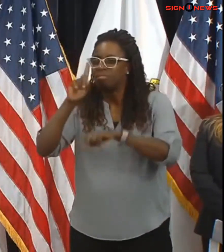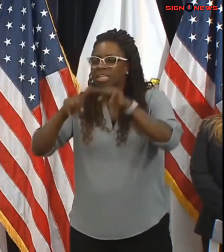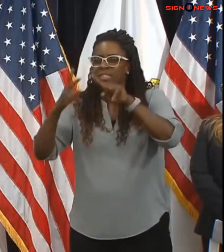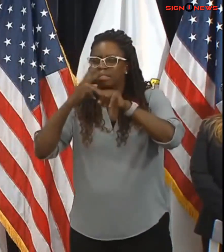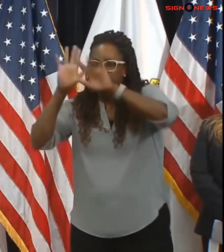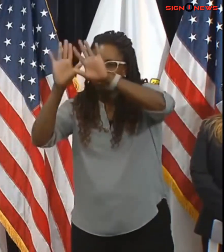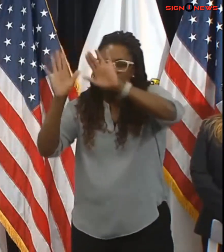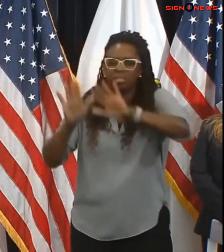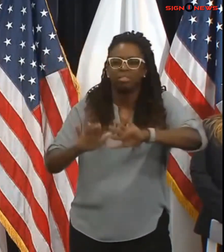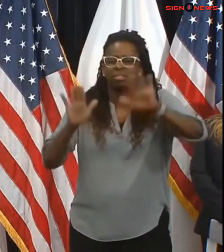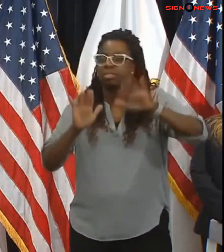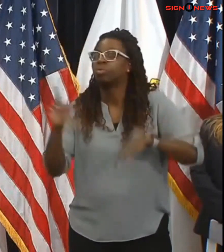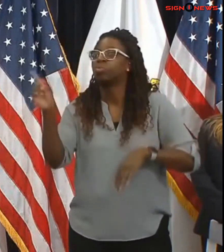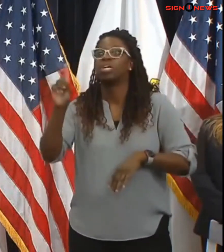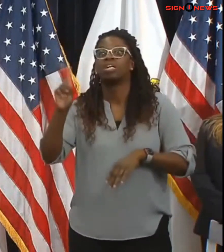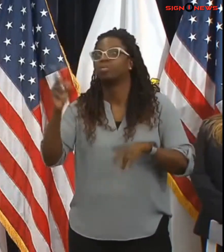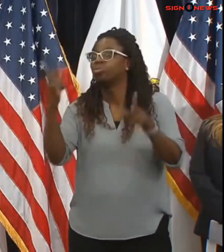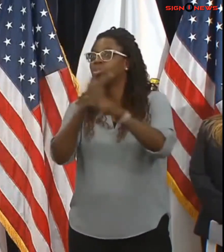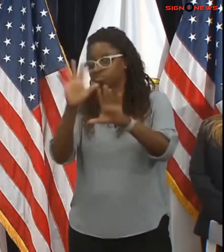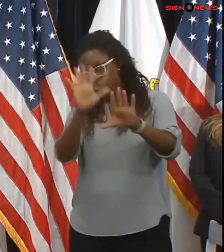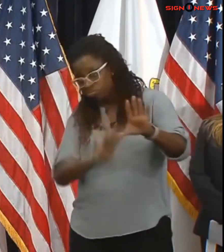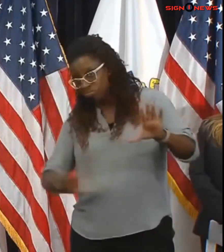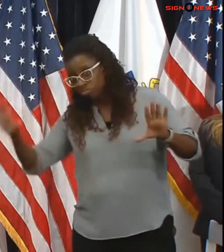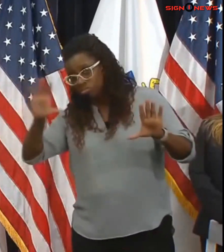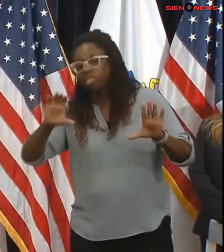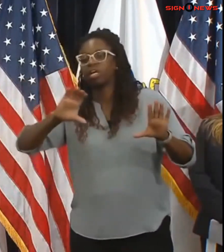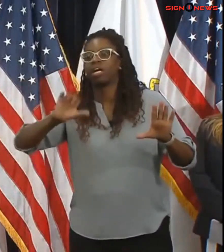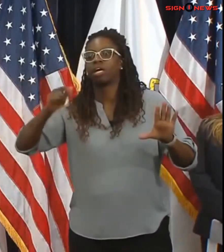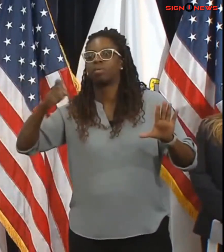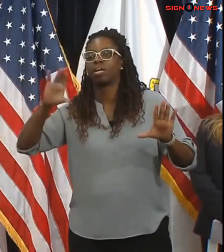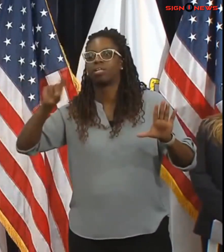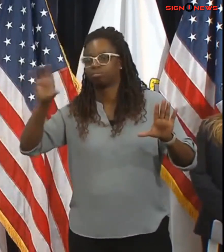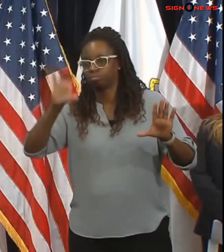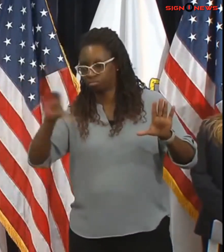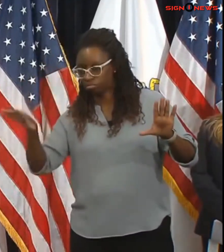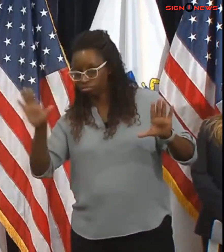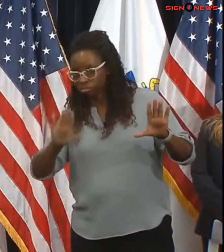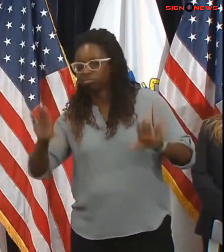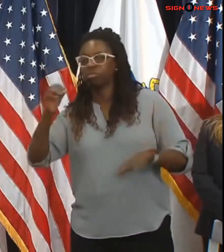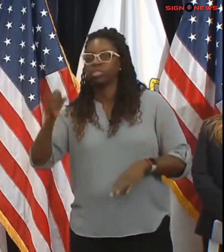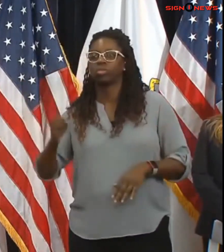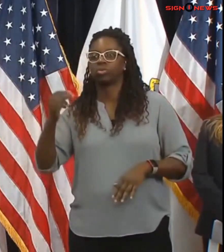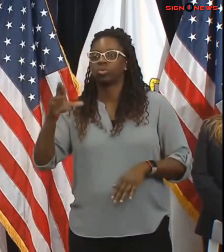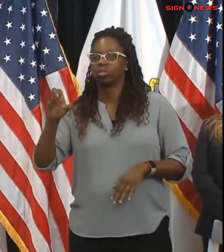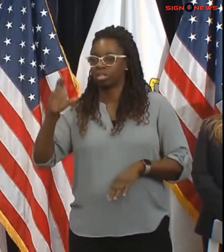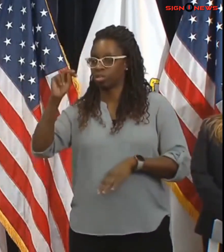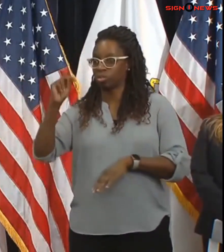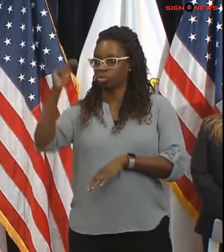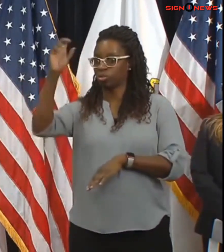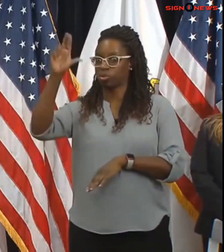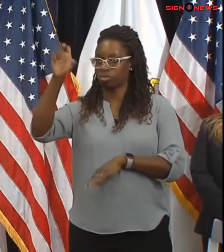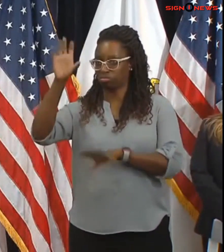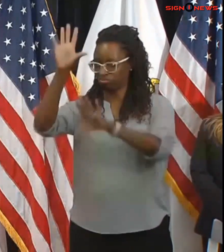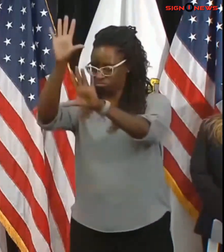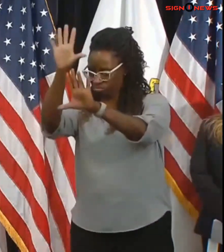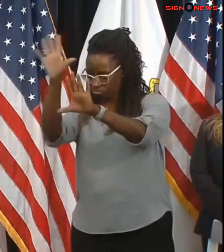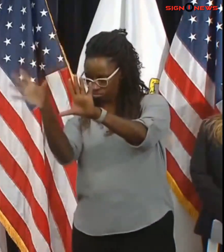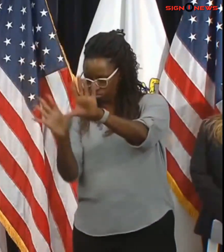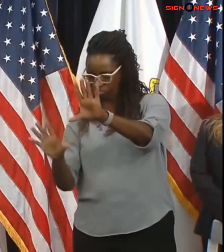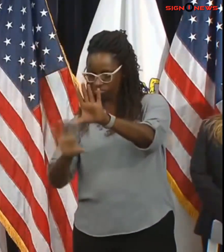Cape and also along the south shore and the north shore and very significant snowfall across greater Boston and into central